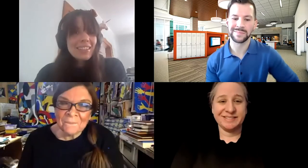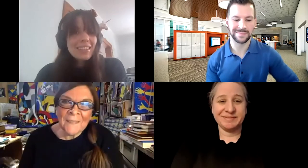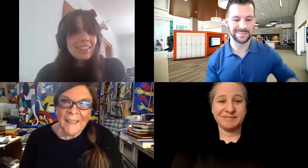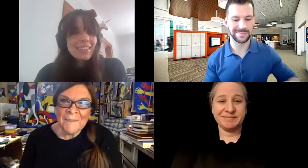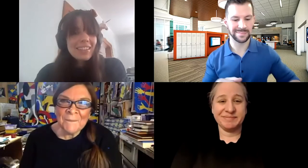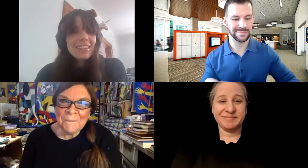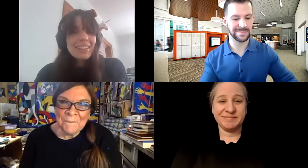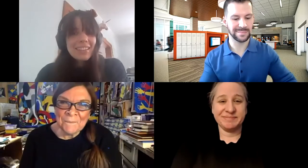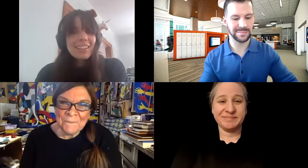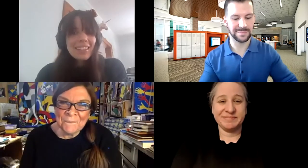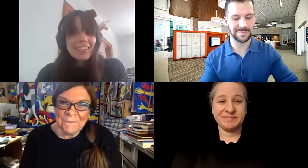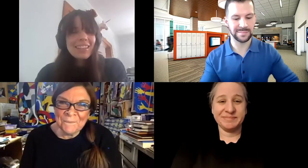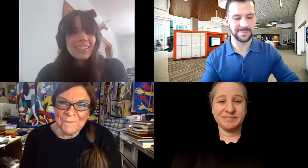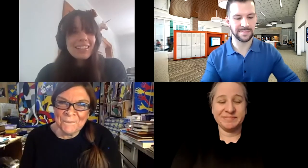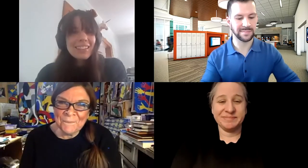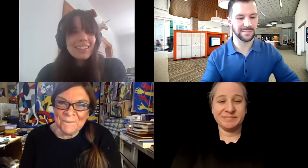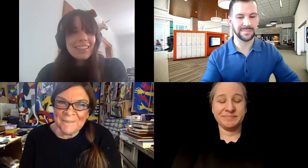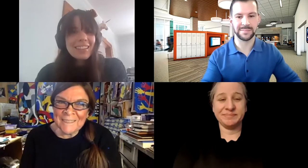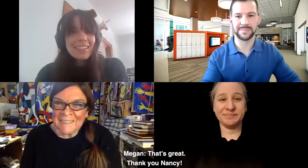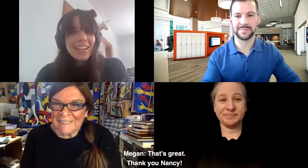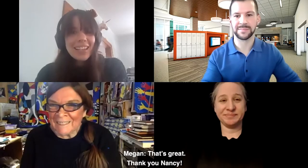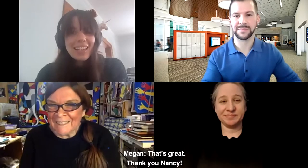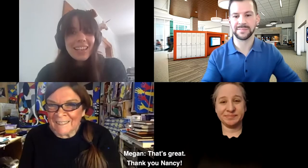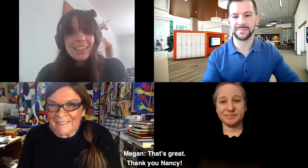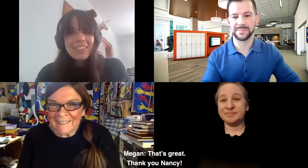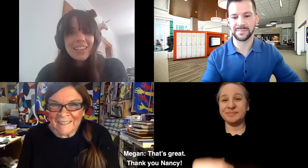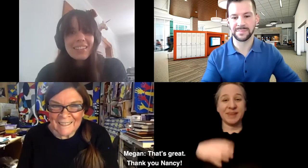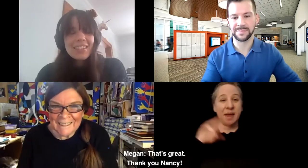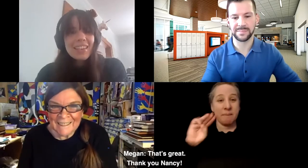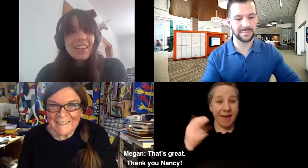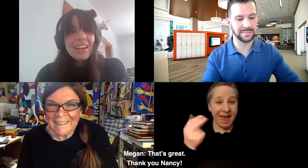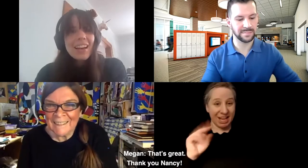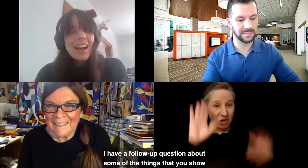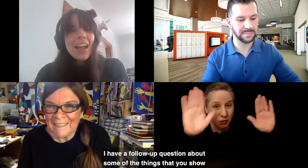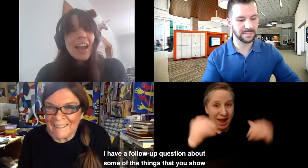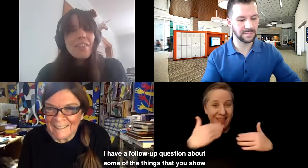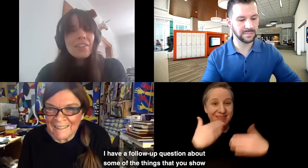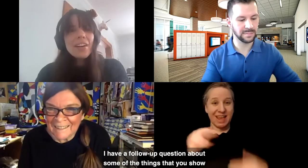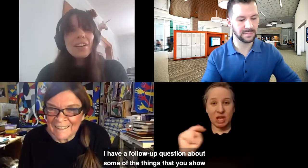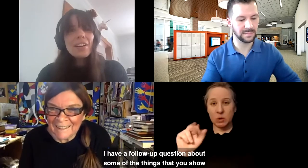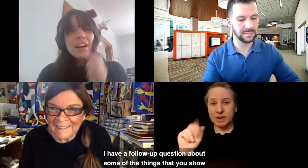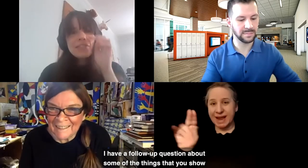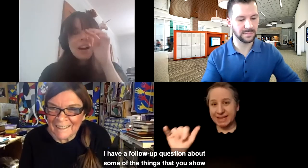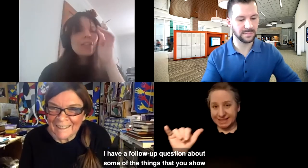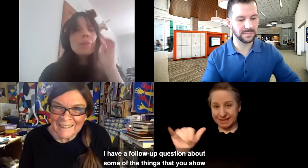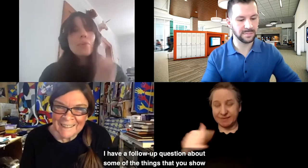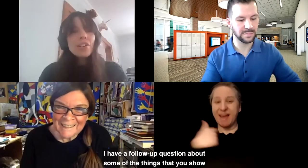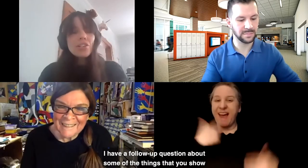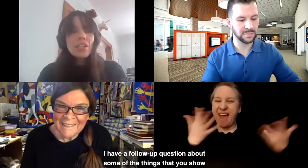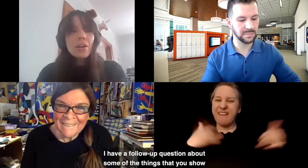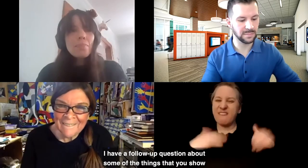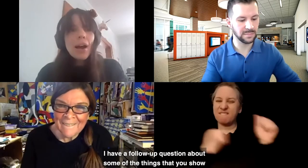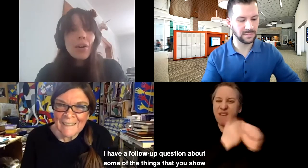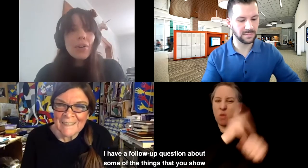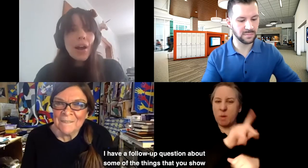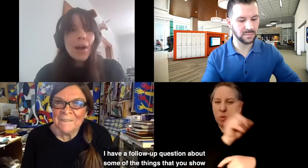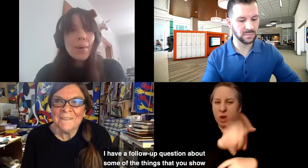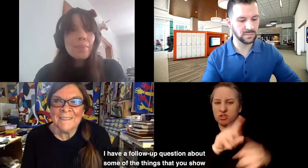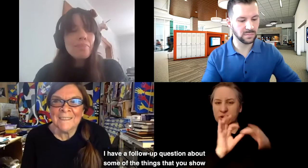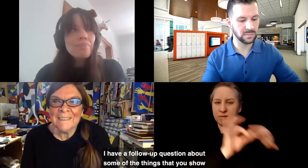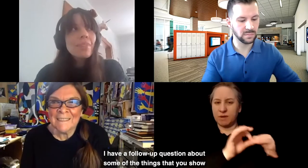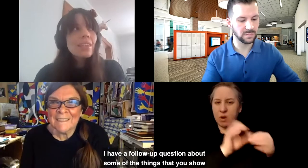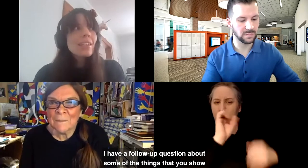sketchbooks. Megan replies. That's great. Thank you, Nancy. I have a follow-up question about